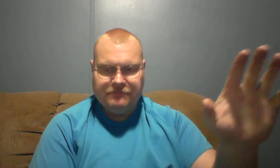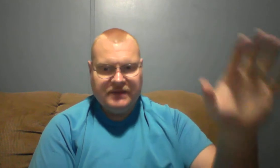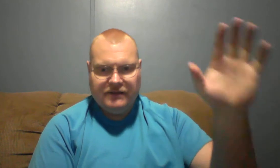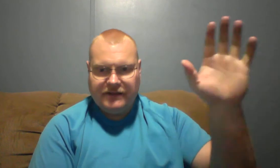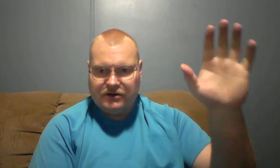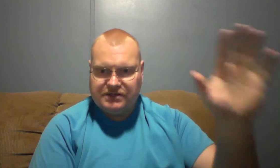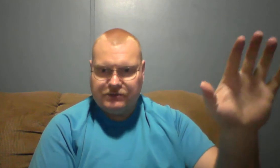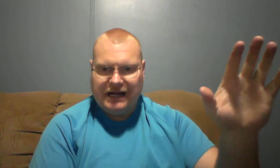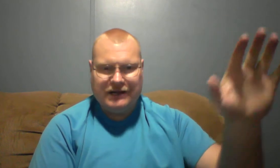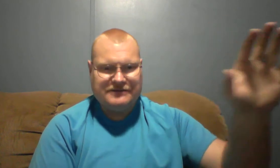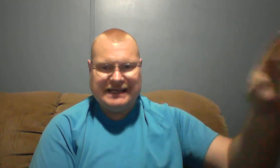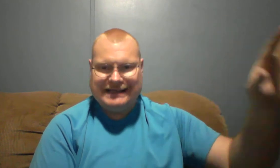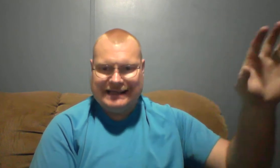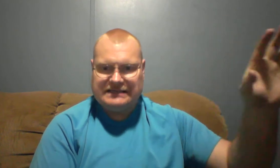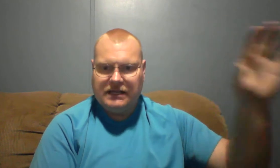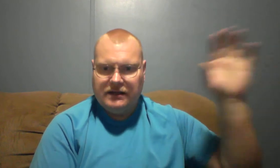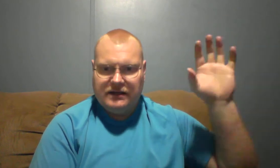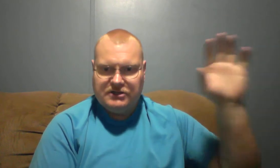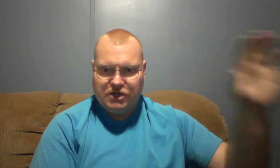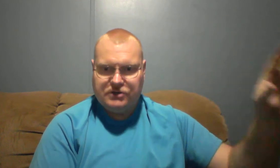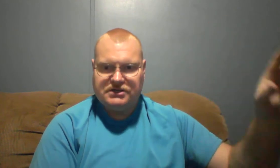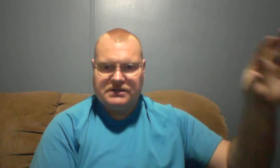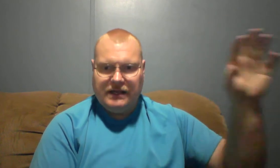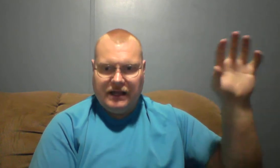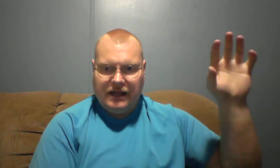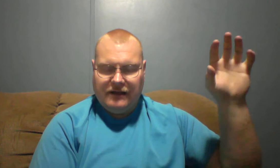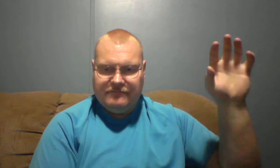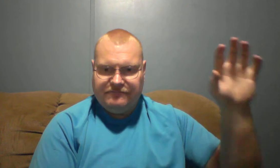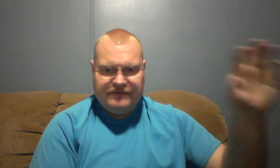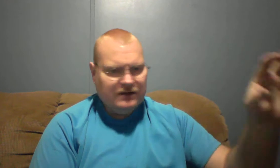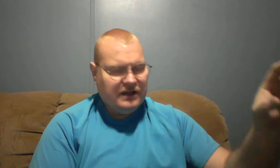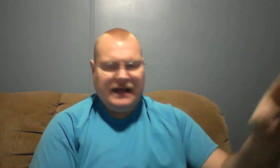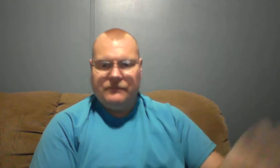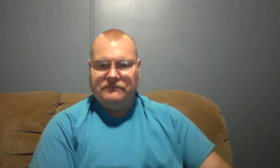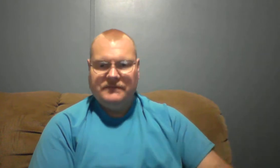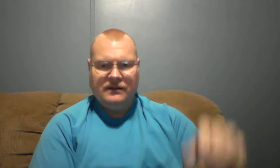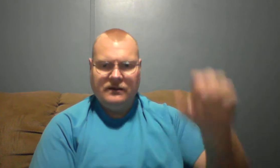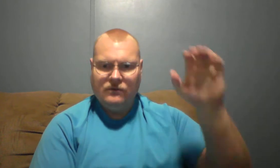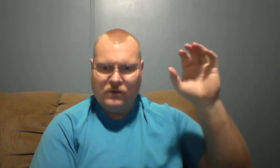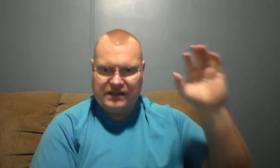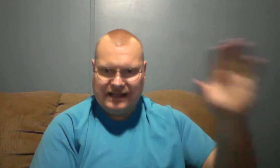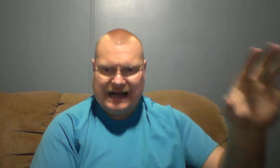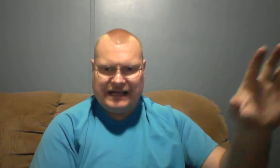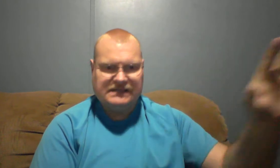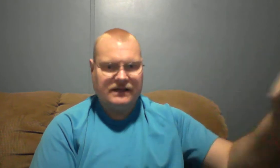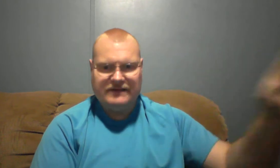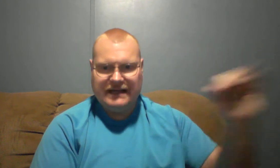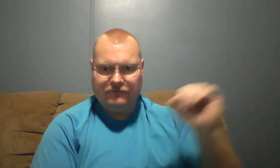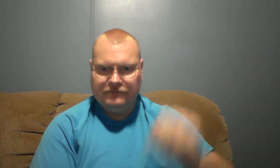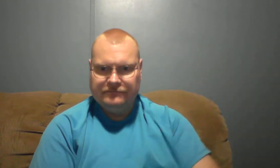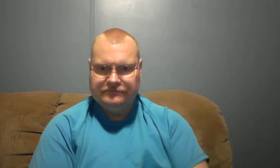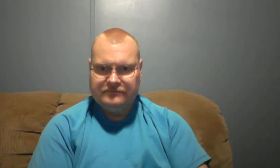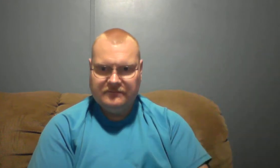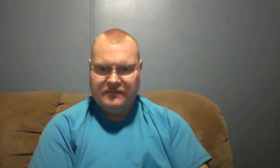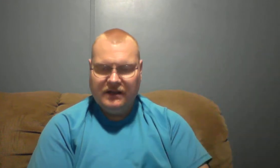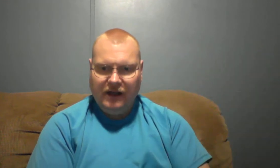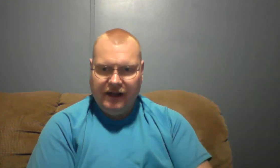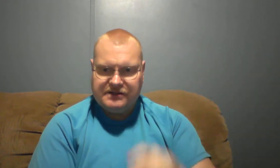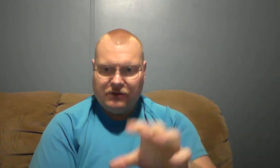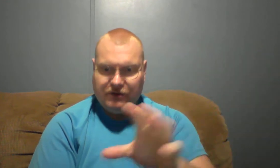They're so tired of seeing these churches filled up with the lies of the devil. And so they're